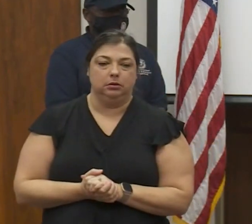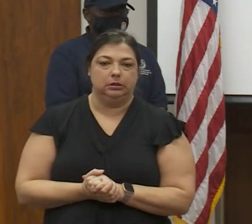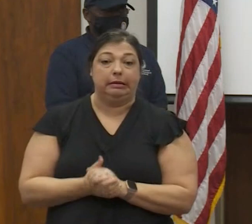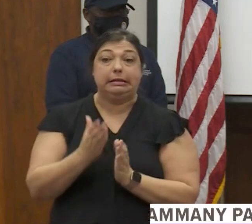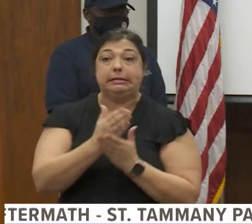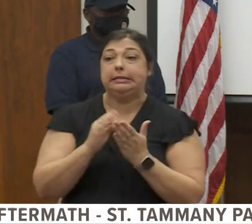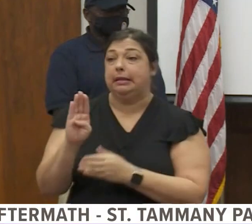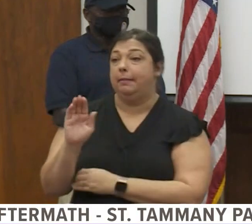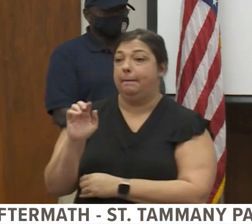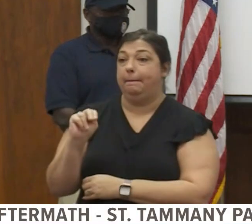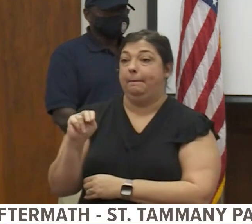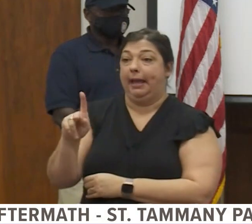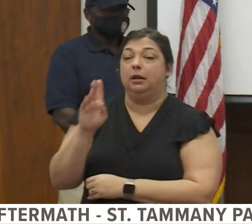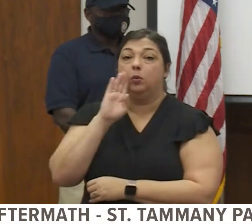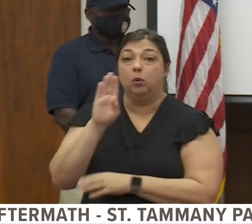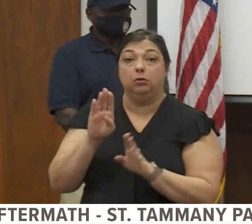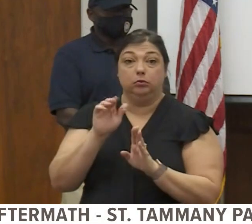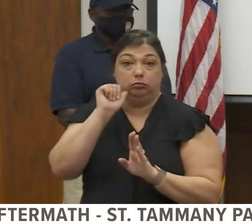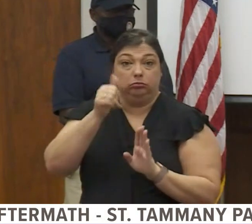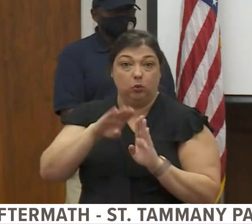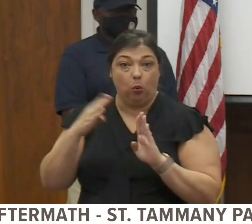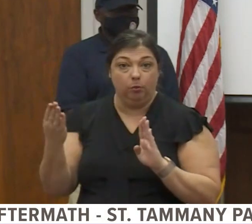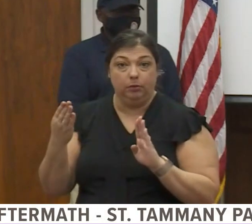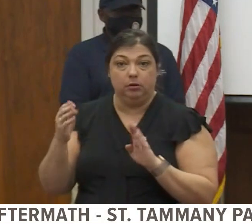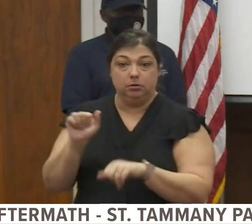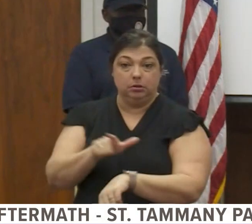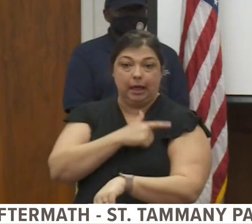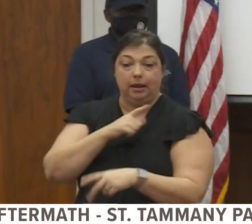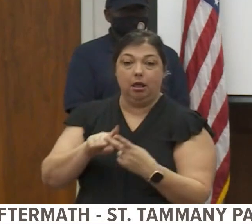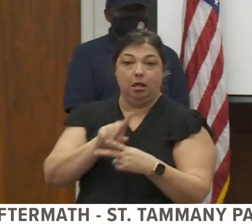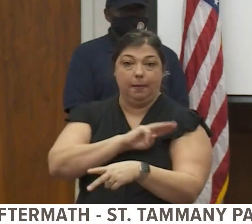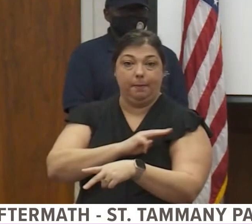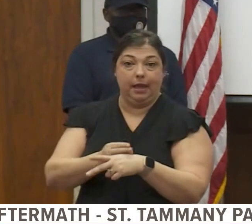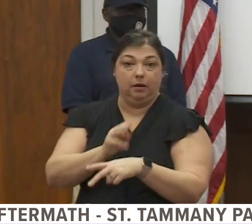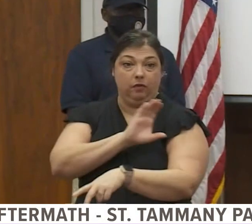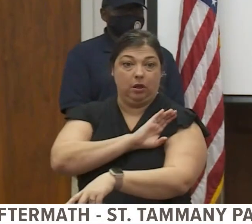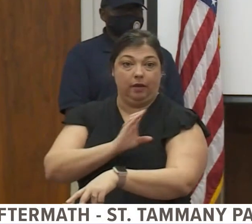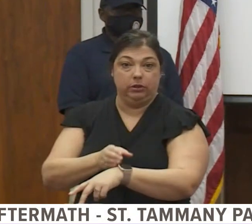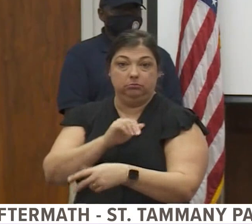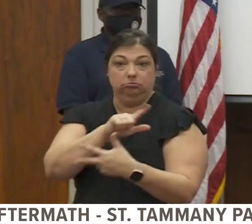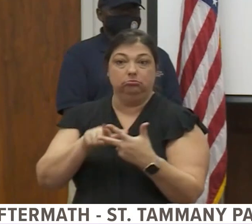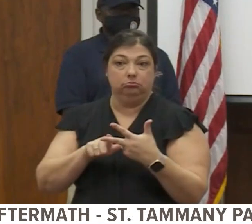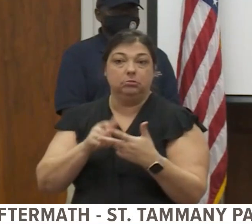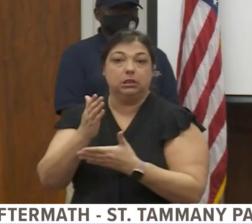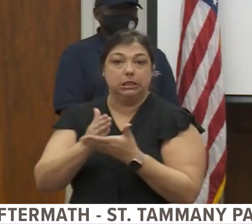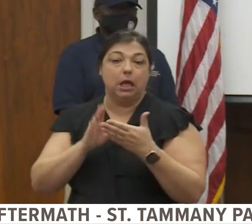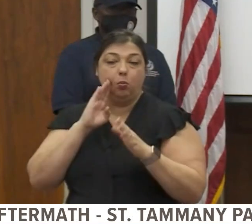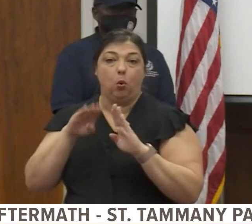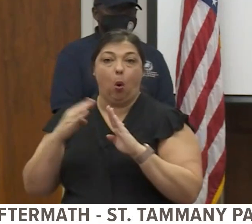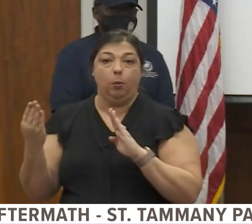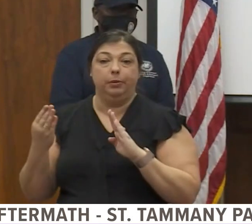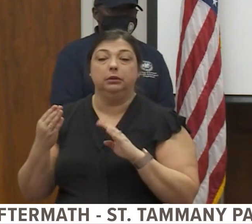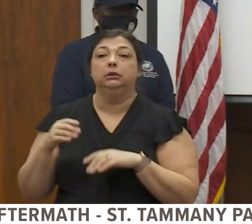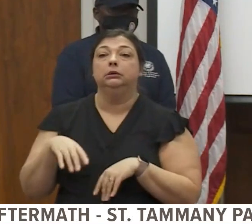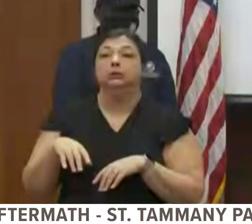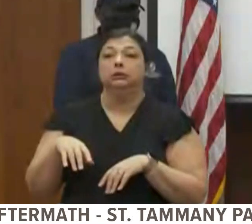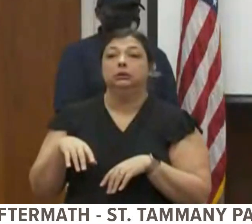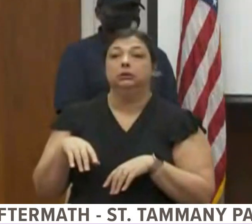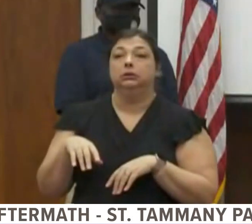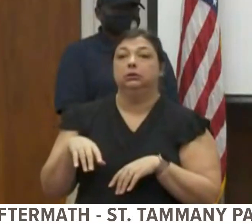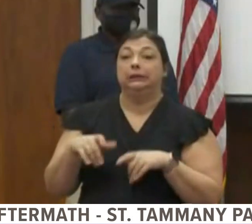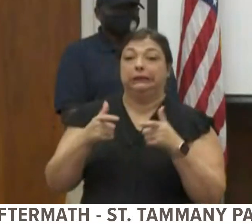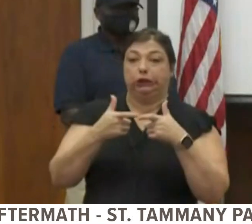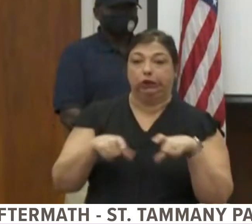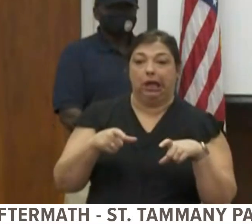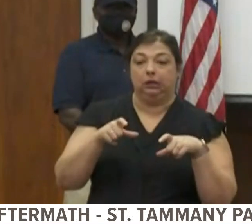some banks will open tomorrow in the Slidell, Mandeville and Covington area where cashing checks with